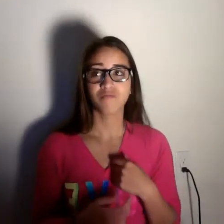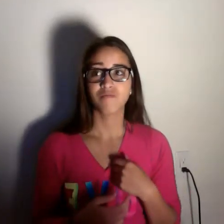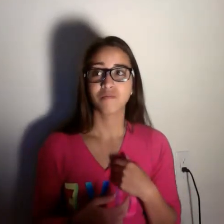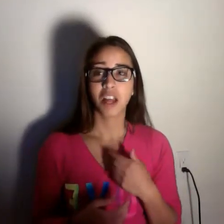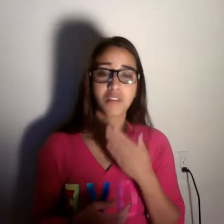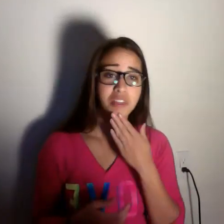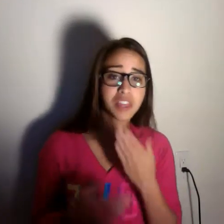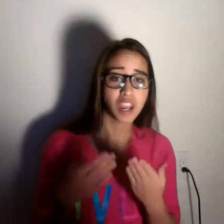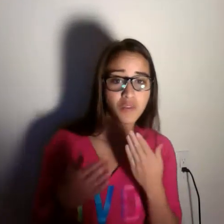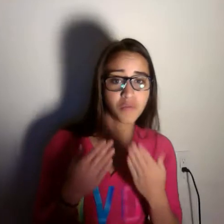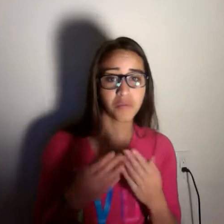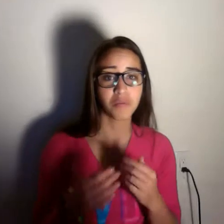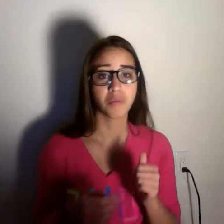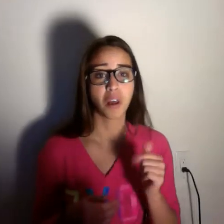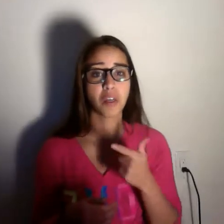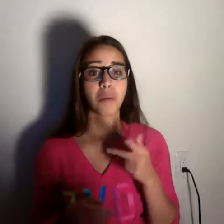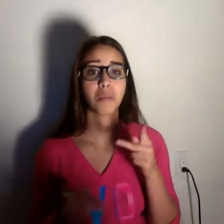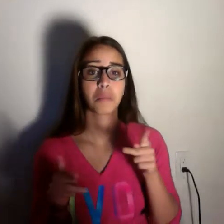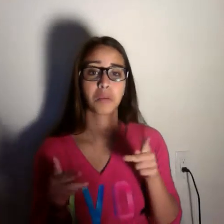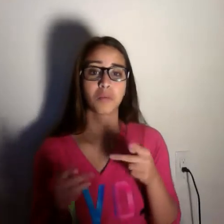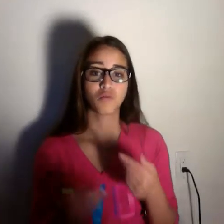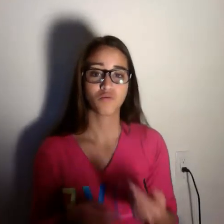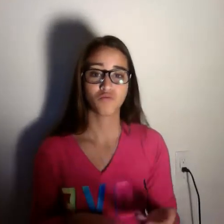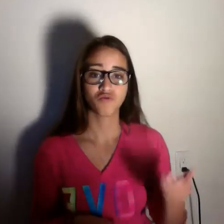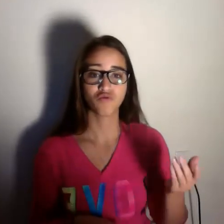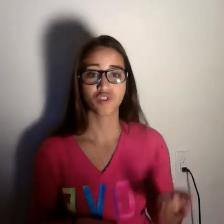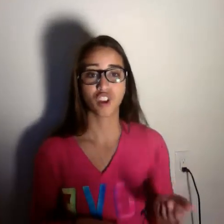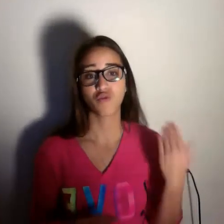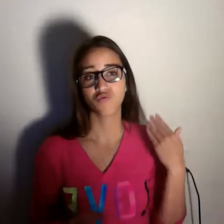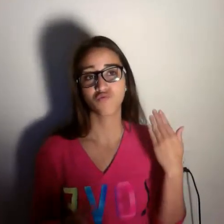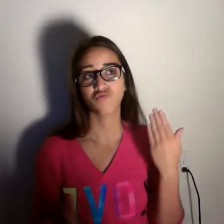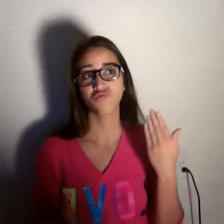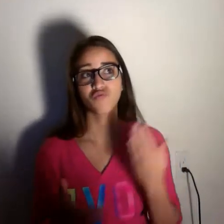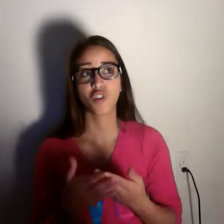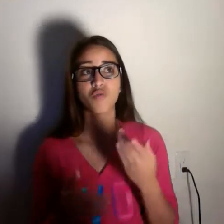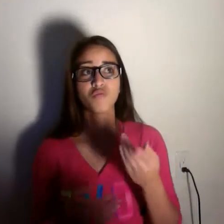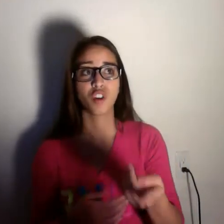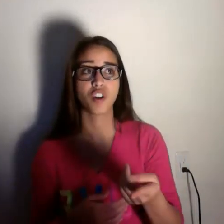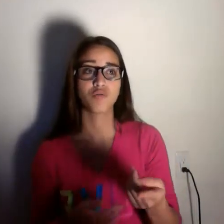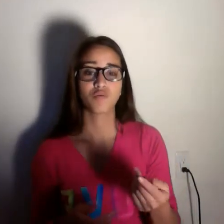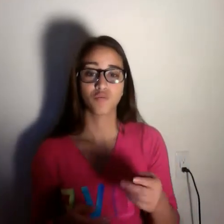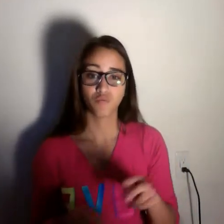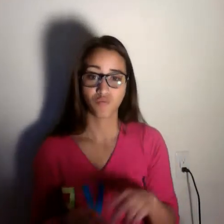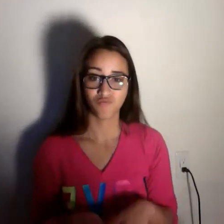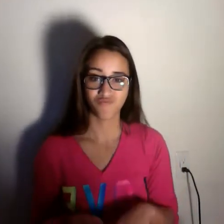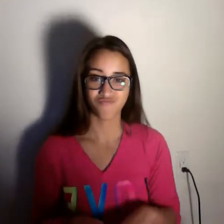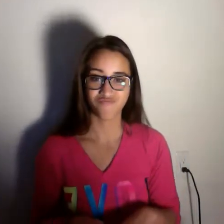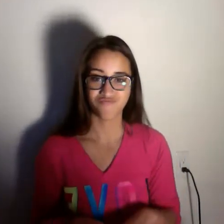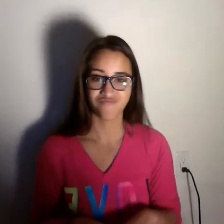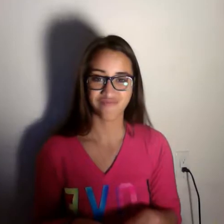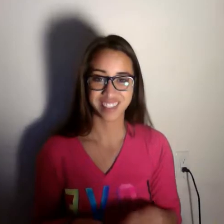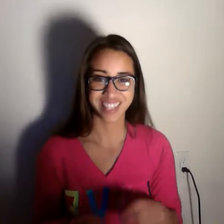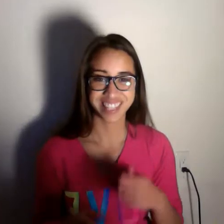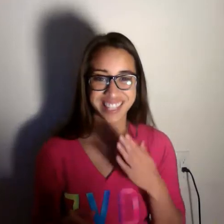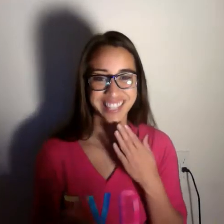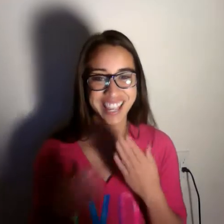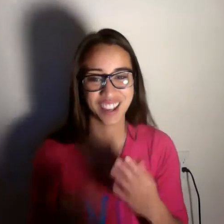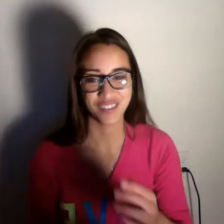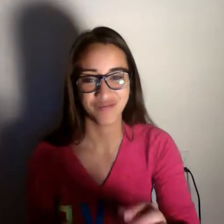supermodel. I'm supermodel. They're five. They're incredible. And so maybe it's the right time. The contestants busy cleaning out wardrobe. They just